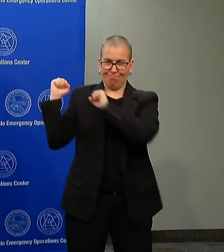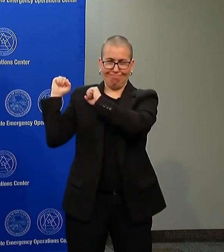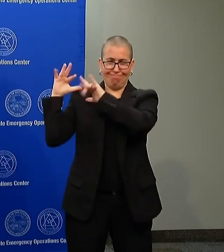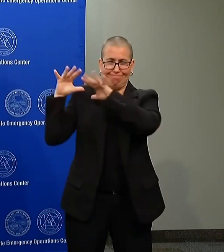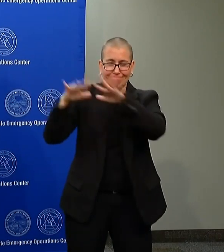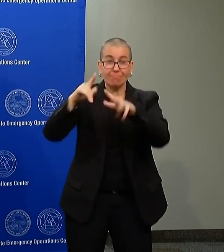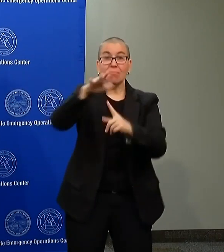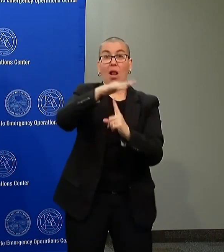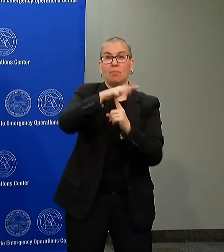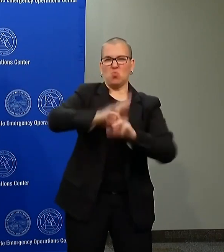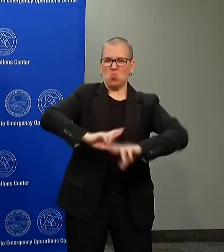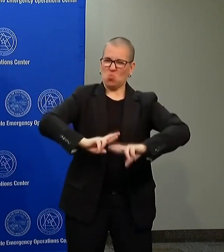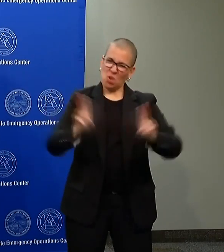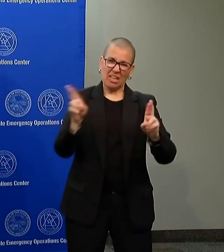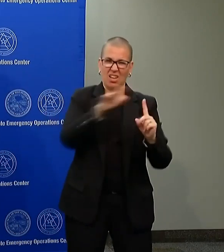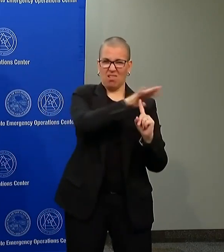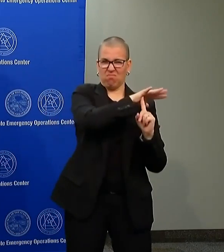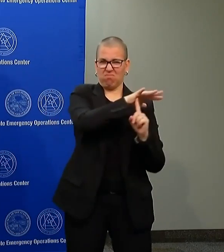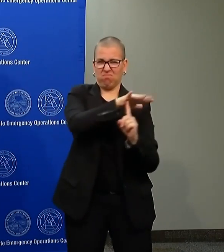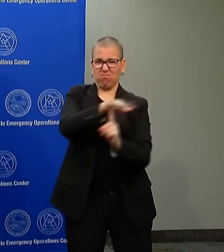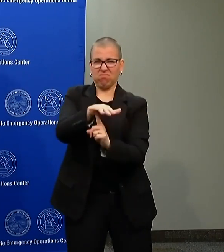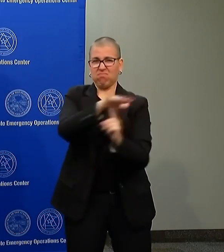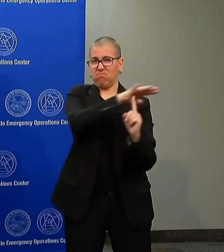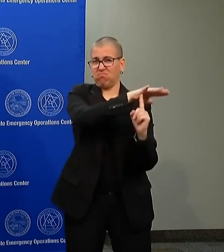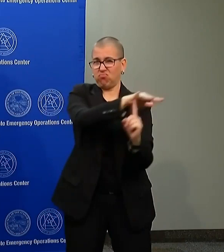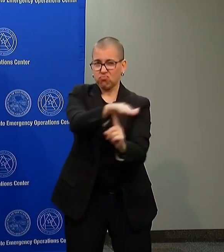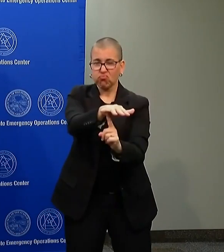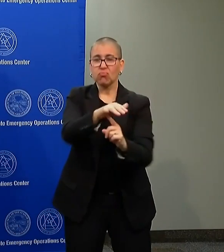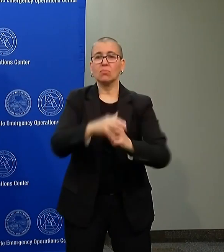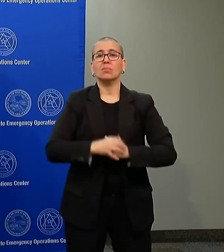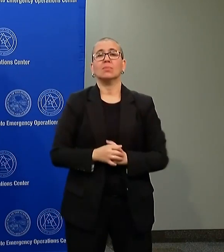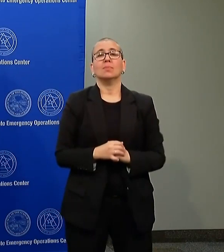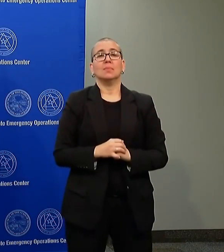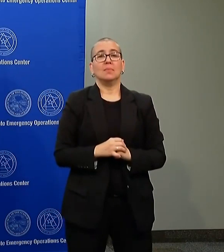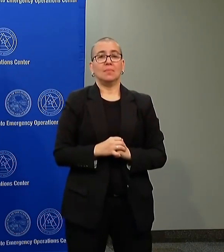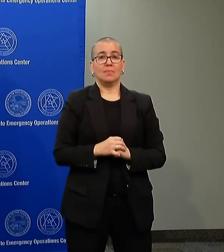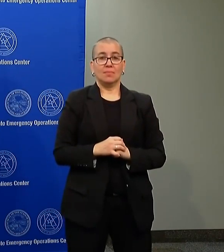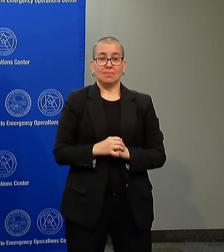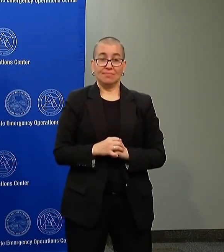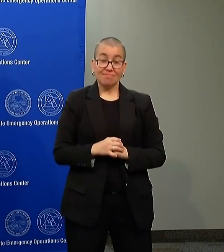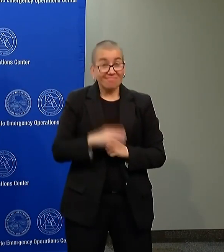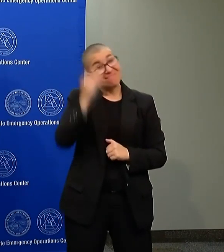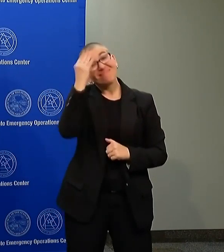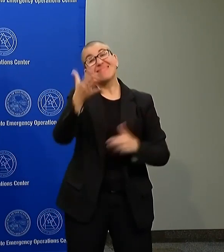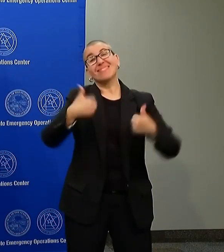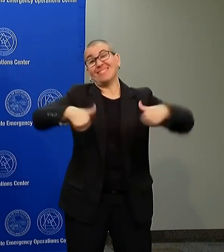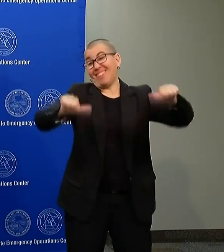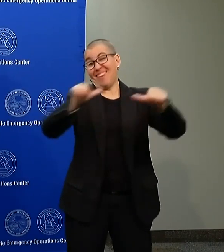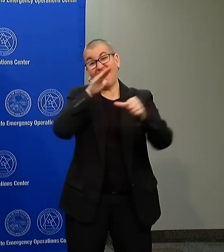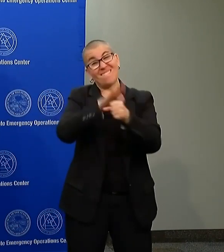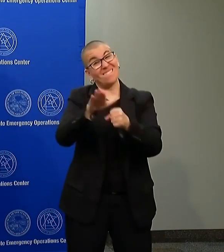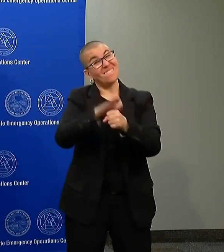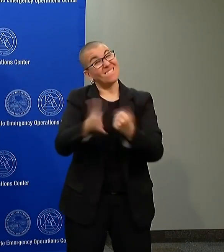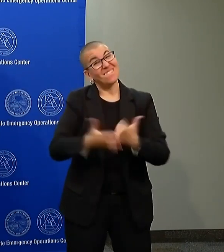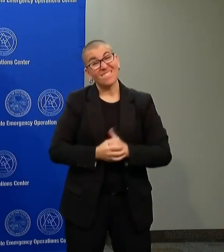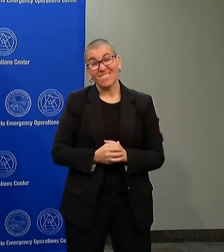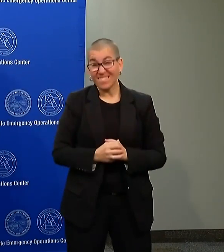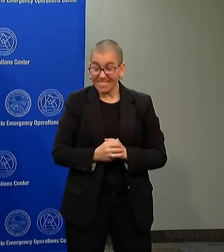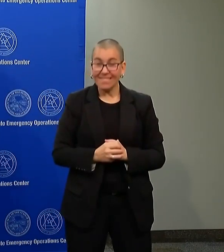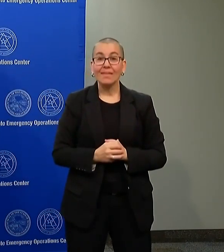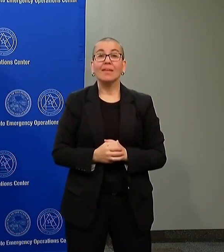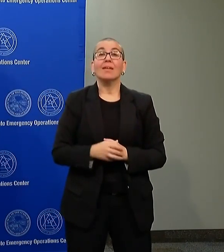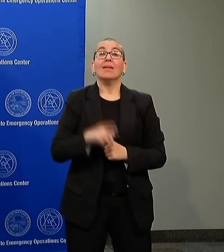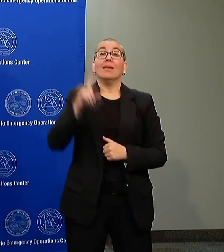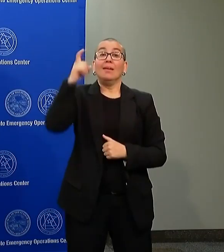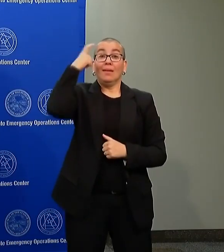executive order. But that's not enough. The governor just announced the full mobilization of the